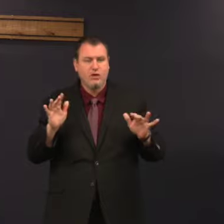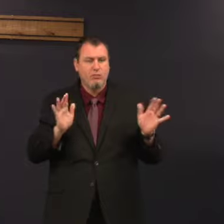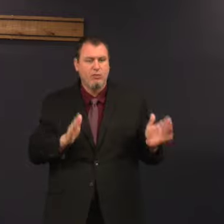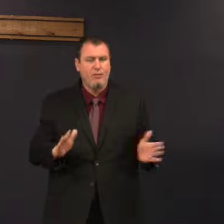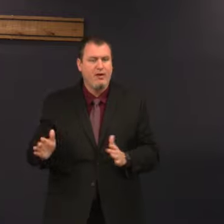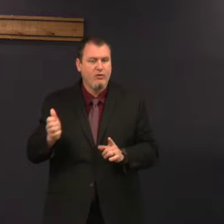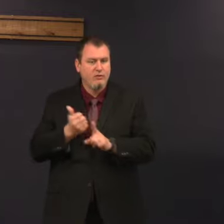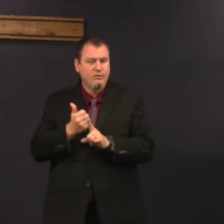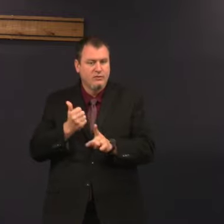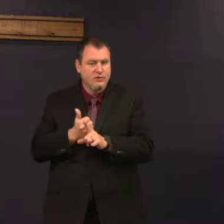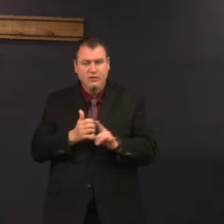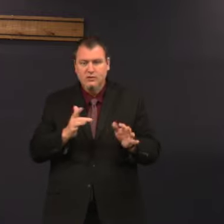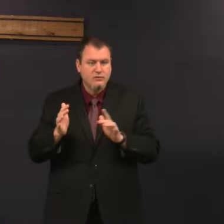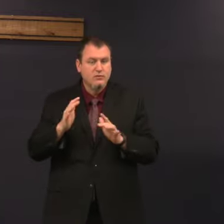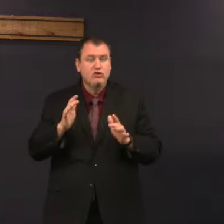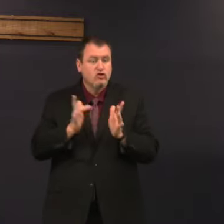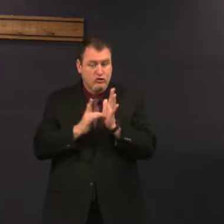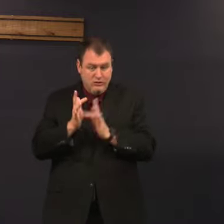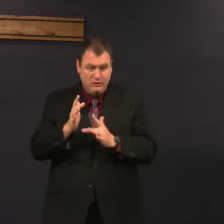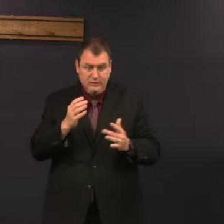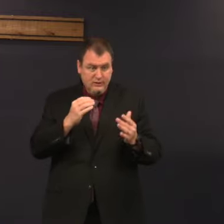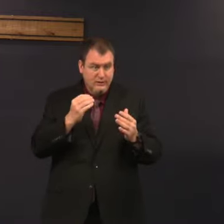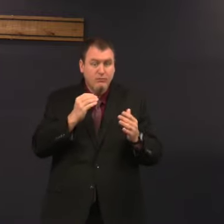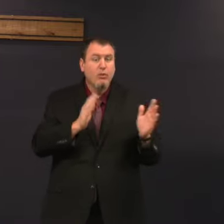the upper room and he's preparing himself